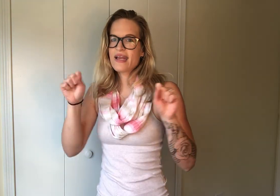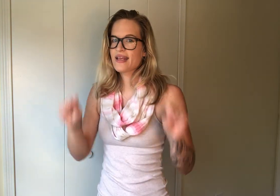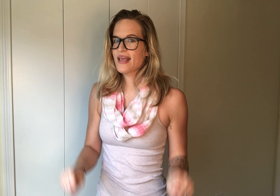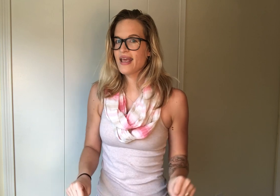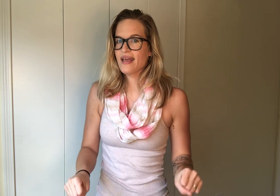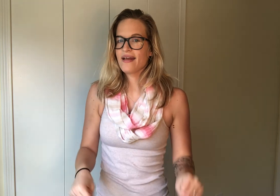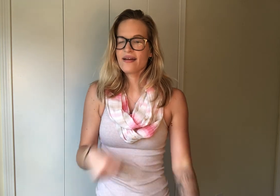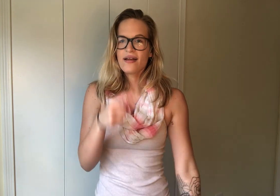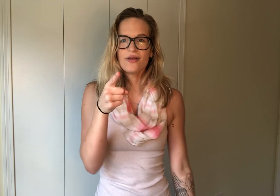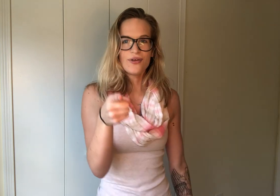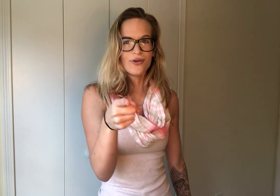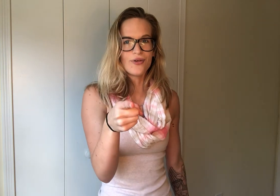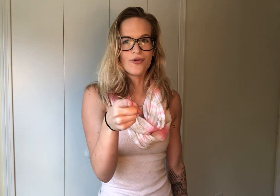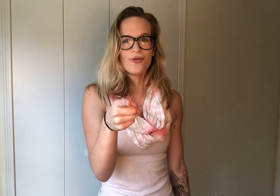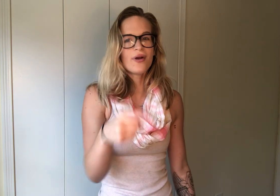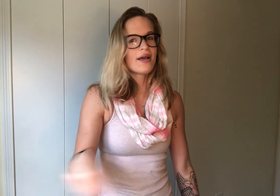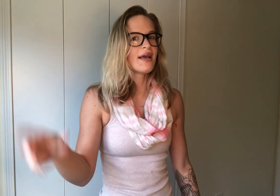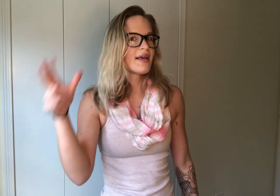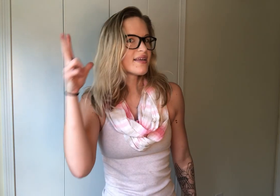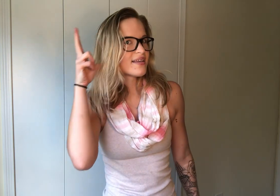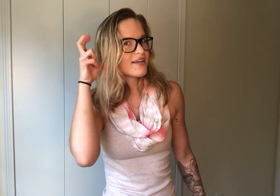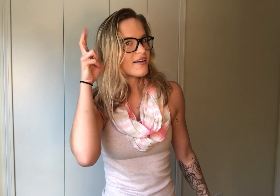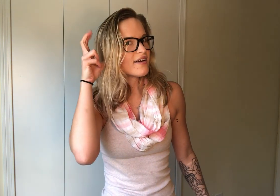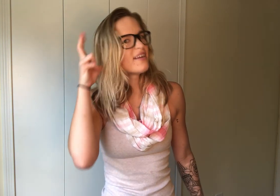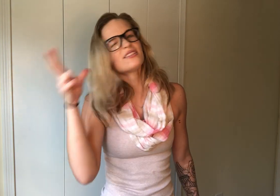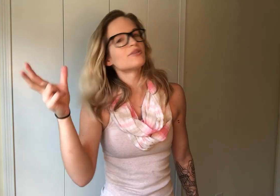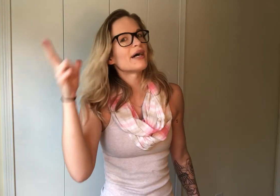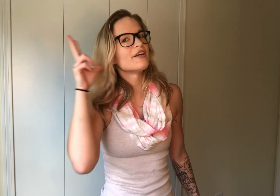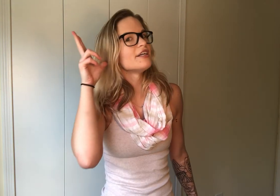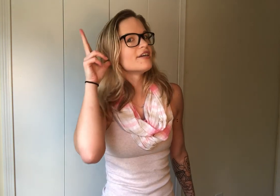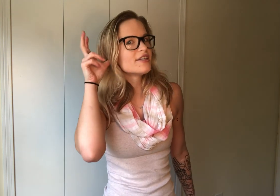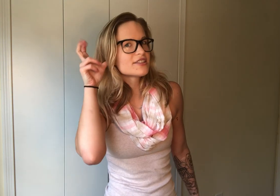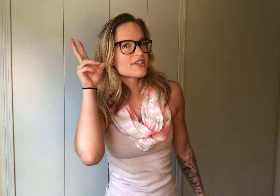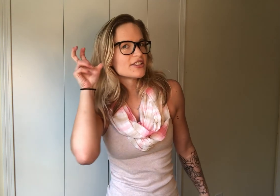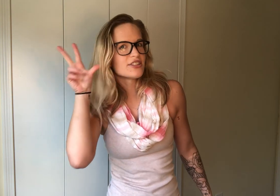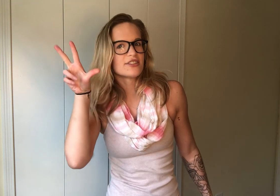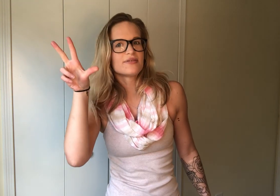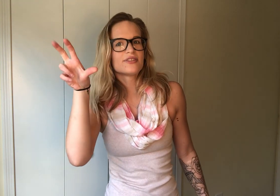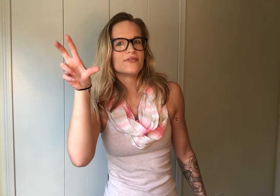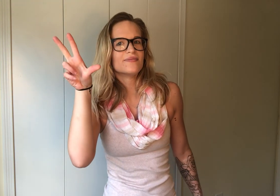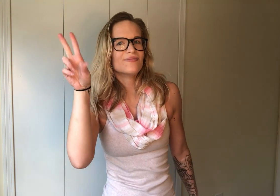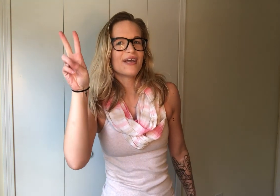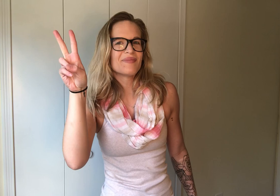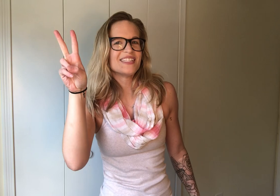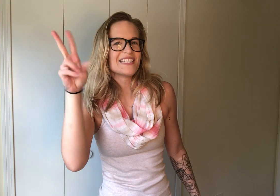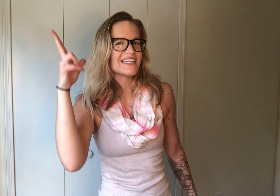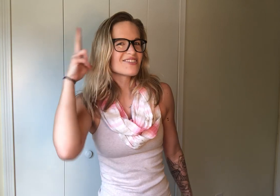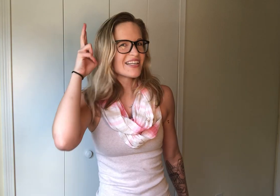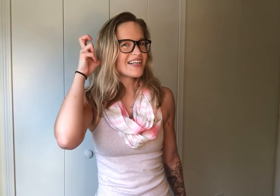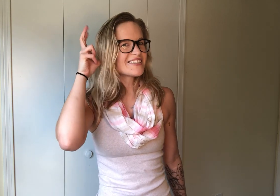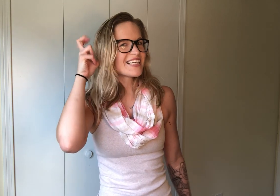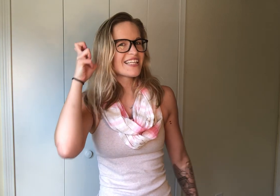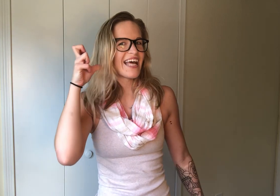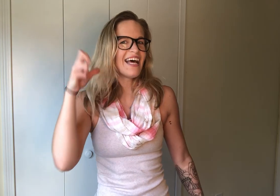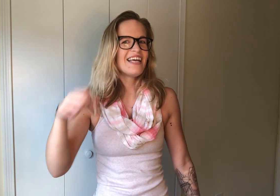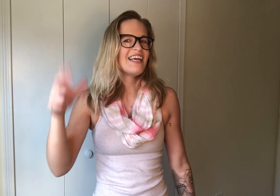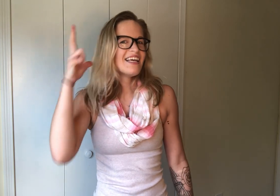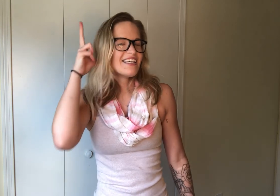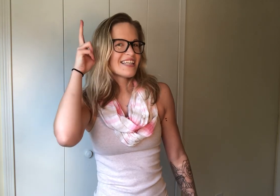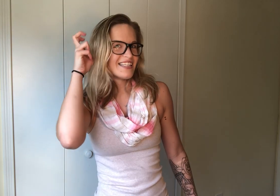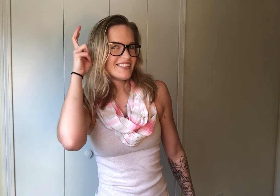can you hear? So by your ear and scrunch your two like peace times fingers like that, can